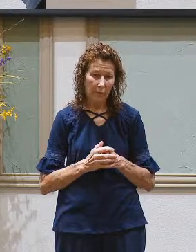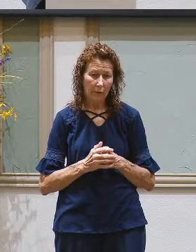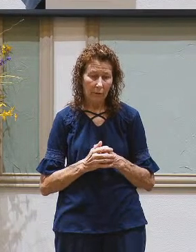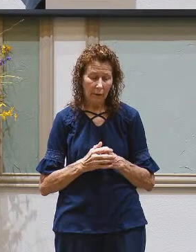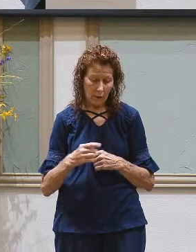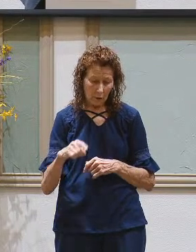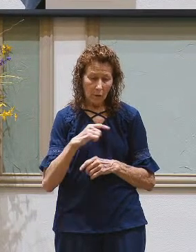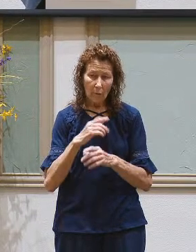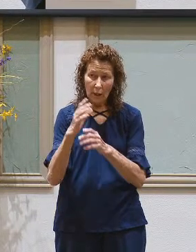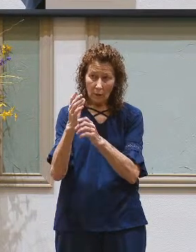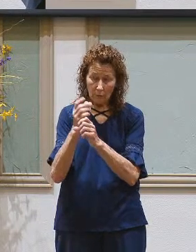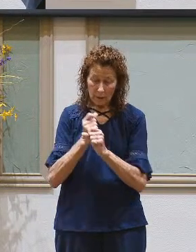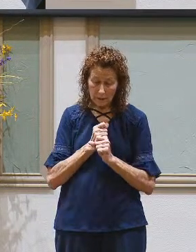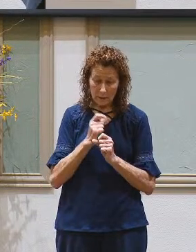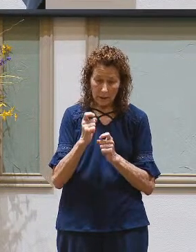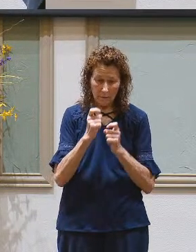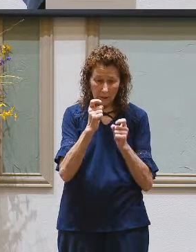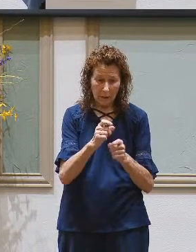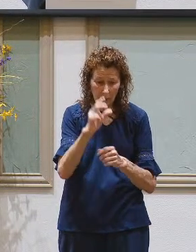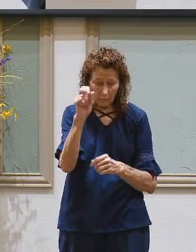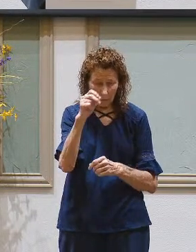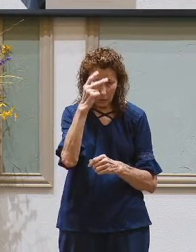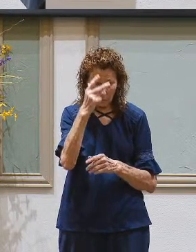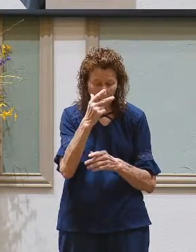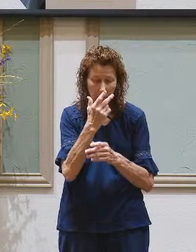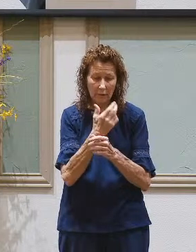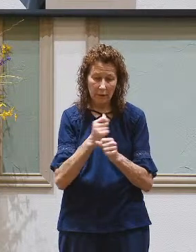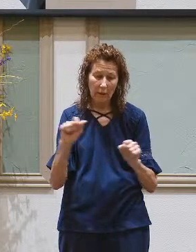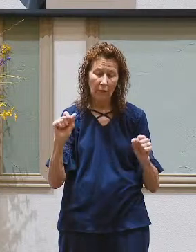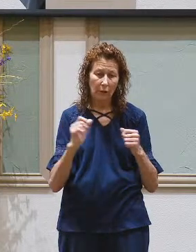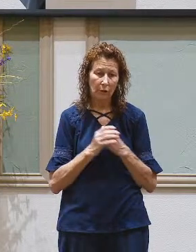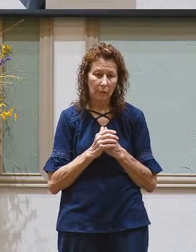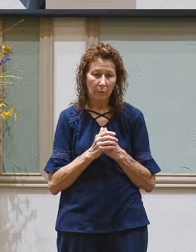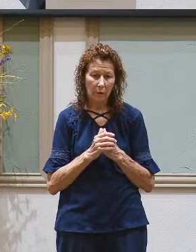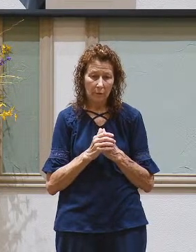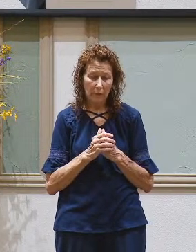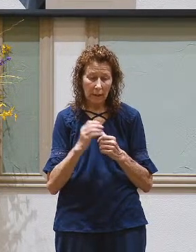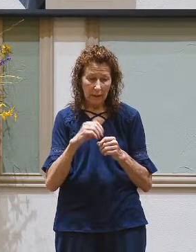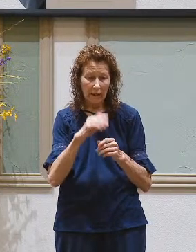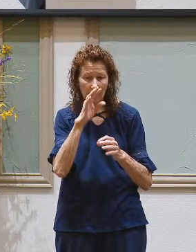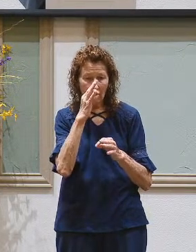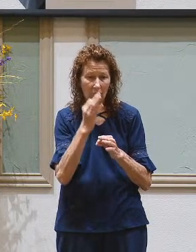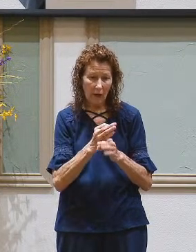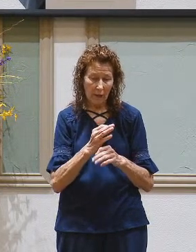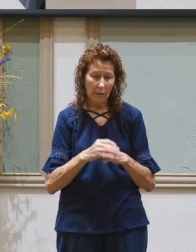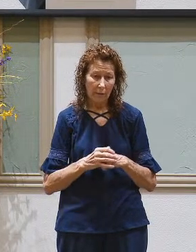we receive the gift of grace the gift of salvation in faith